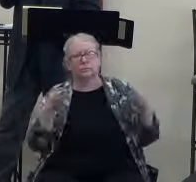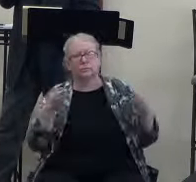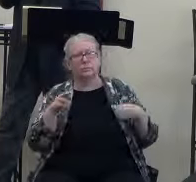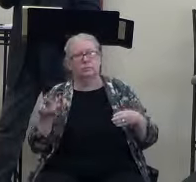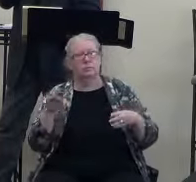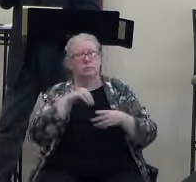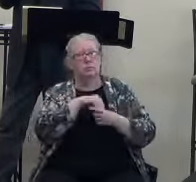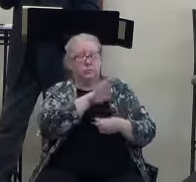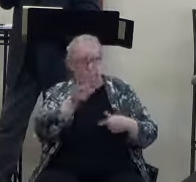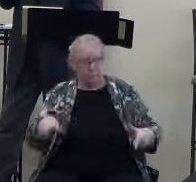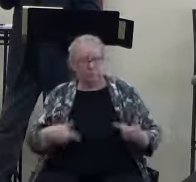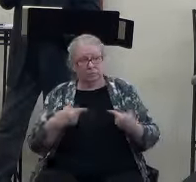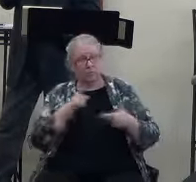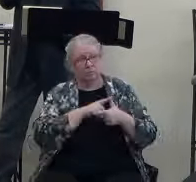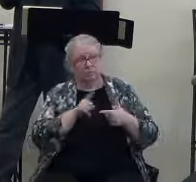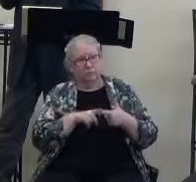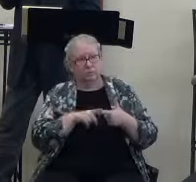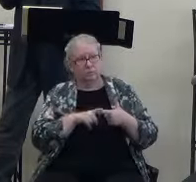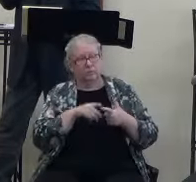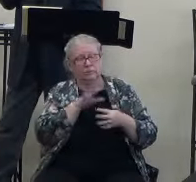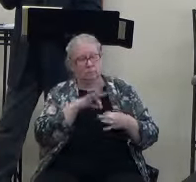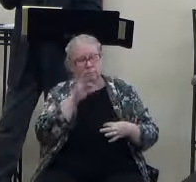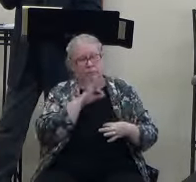than your desire to be a Spirit-filled Christian?